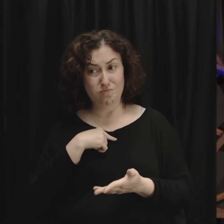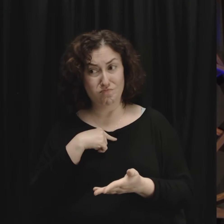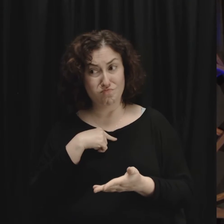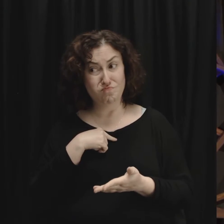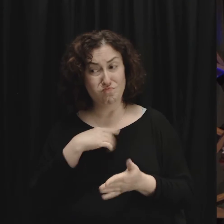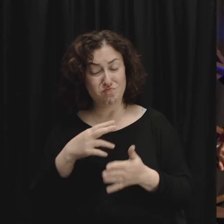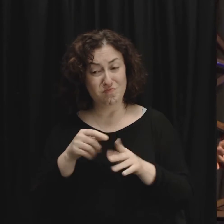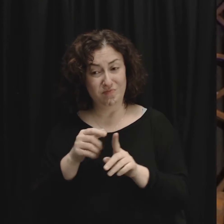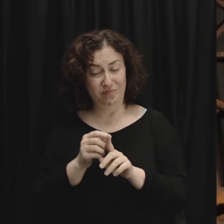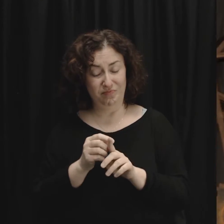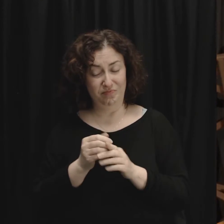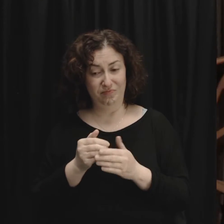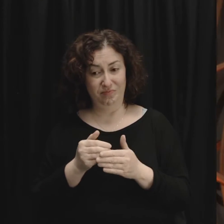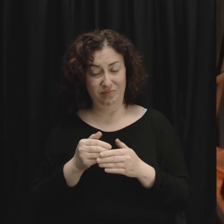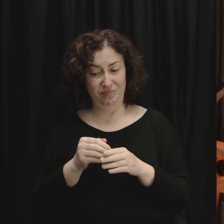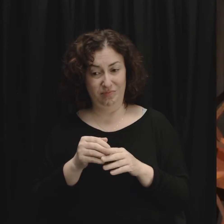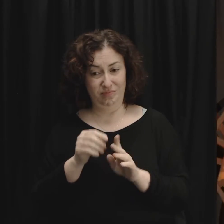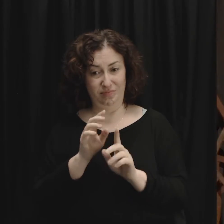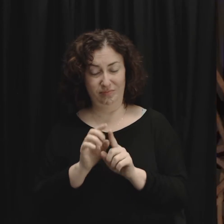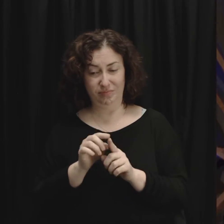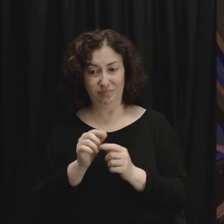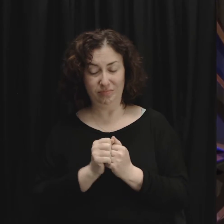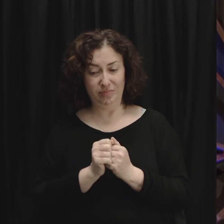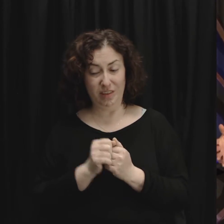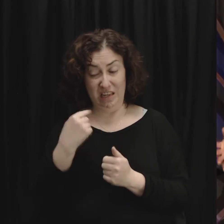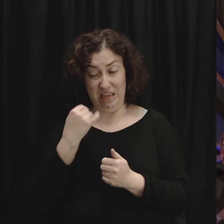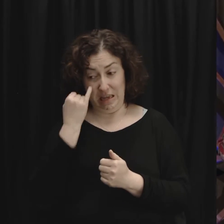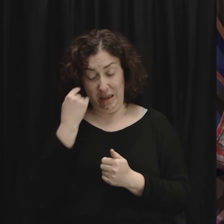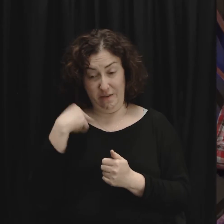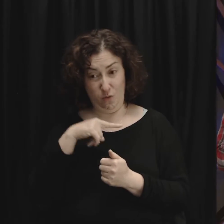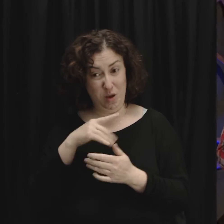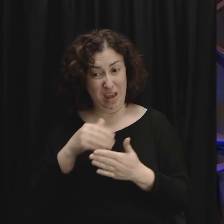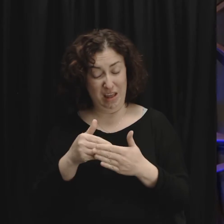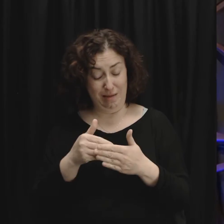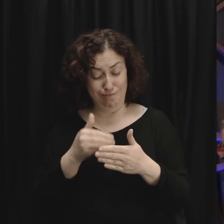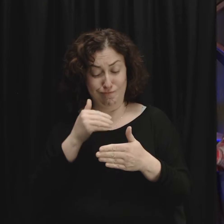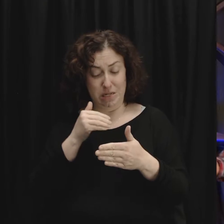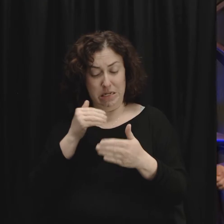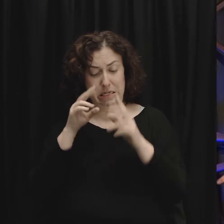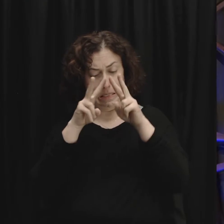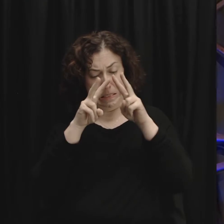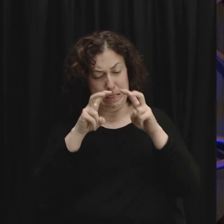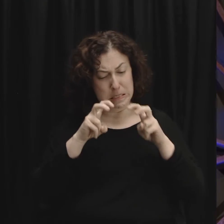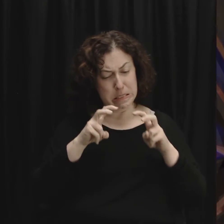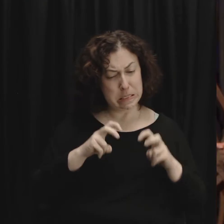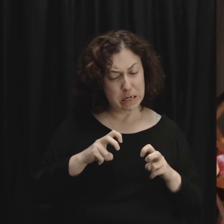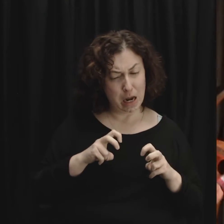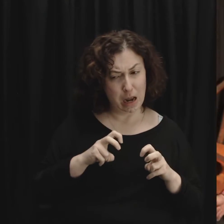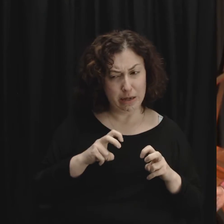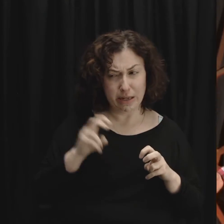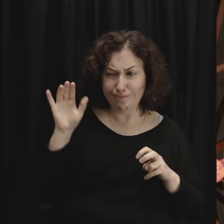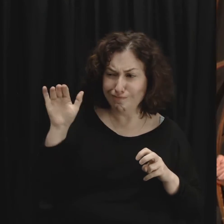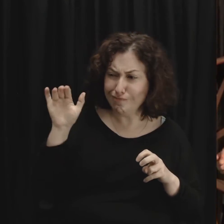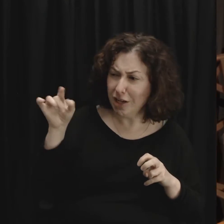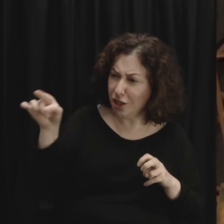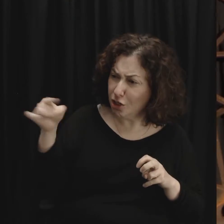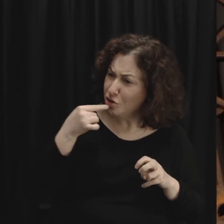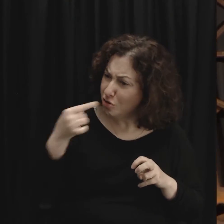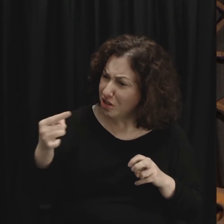assumptions and come alongside somebody and say hey can I just ask you something like you said this thing did you really mean it that way because that's how I took